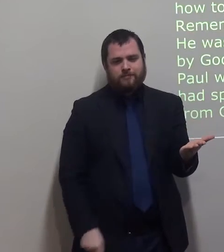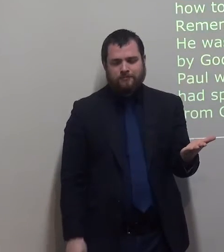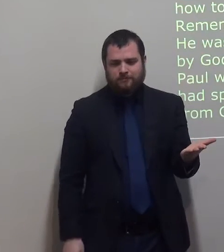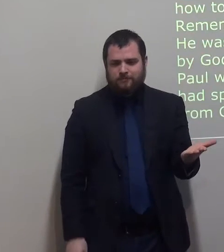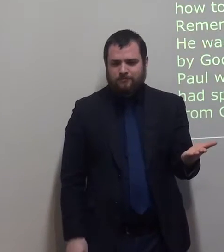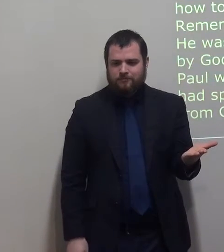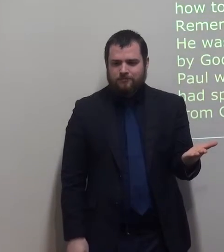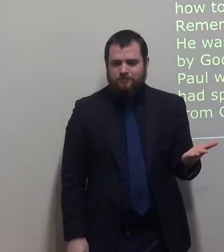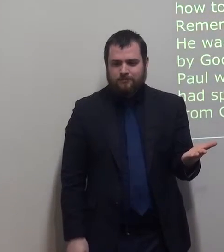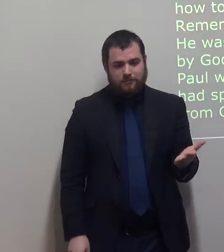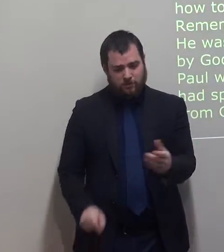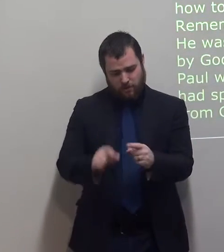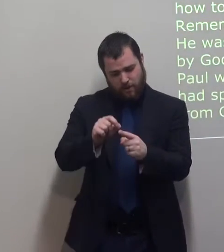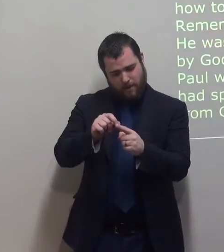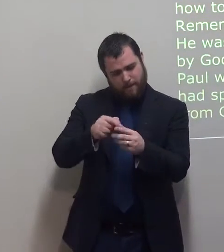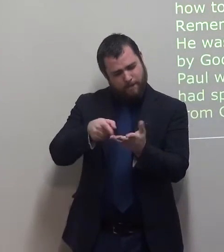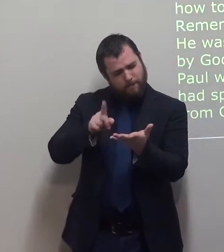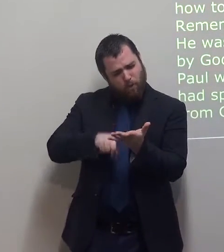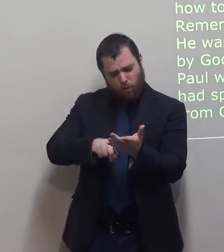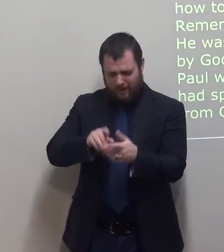for and special blessing and work for God